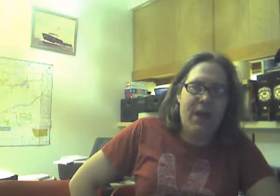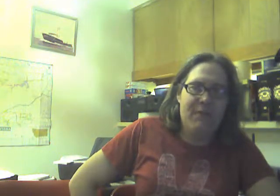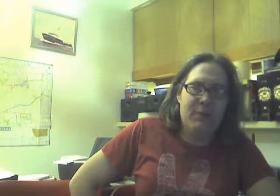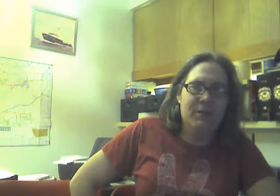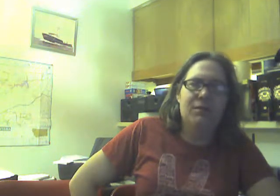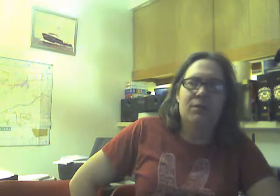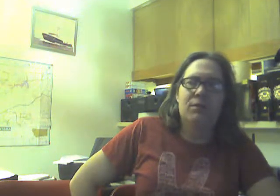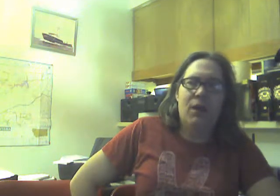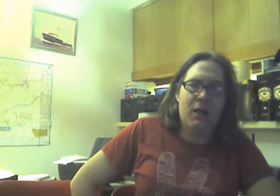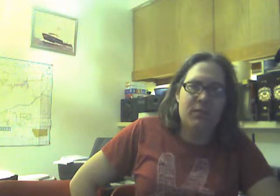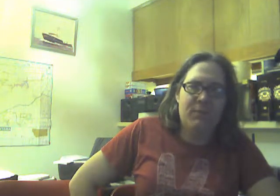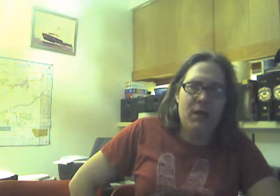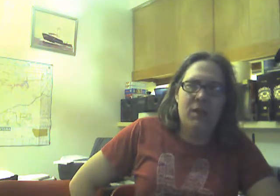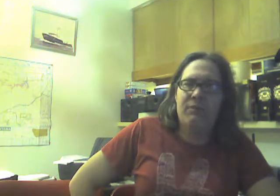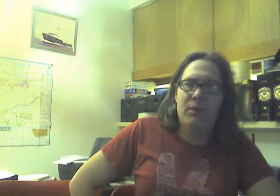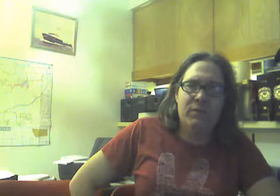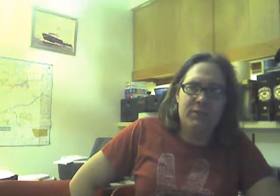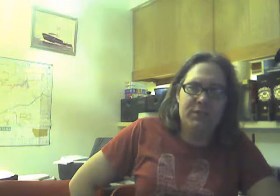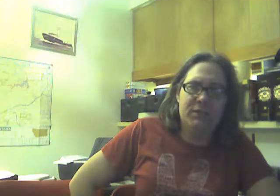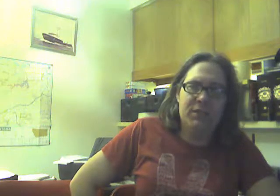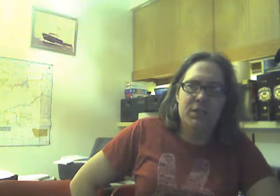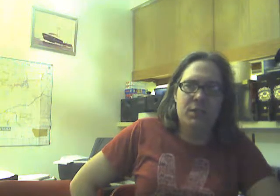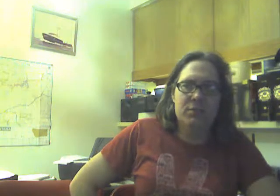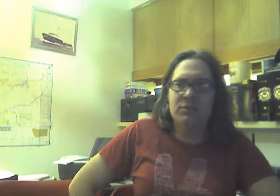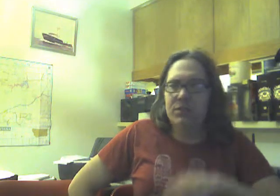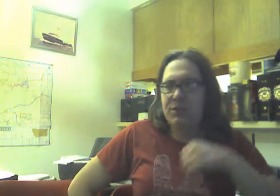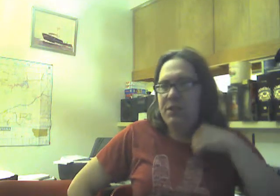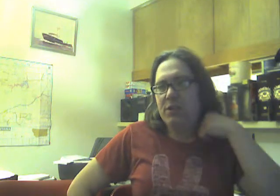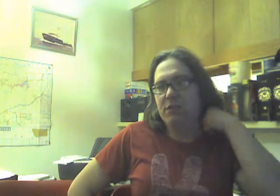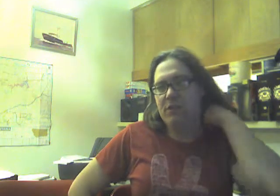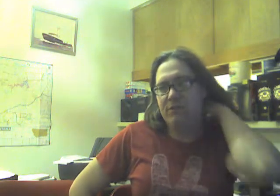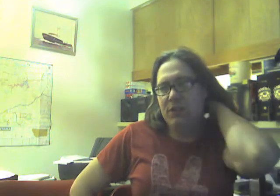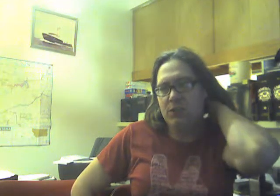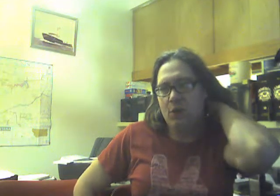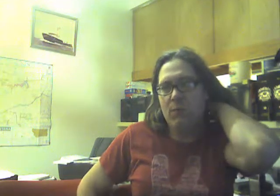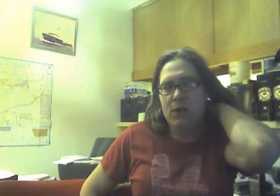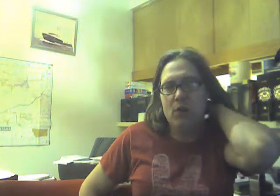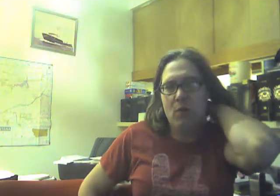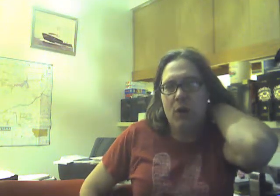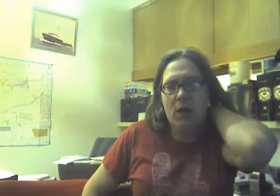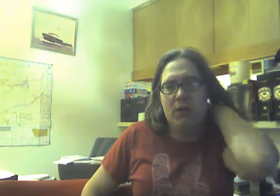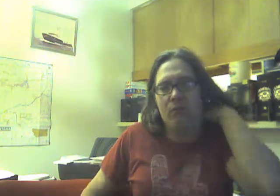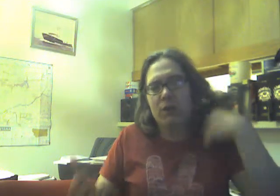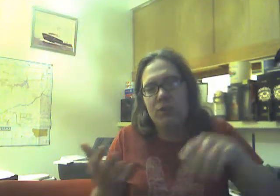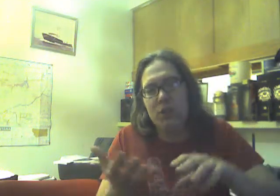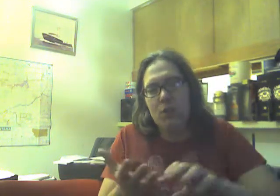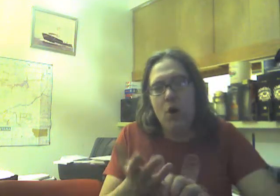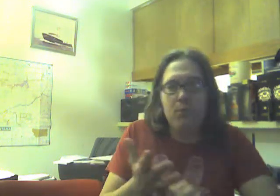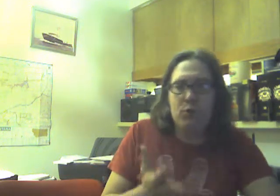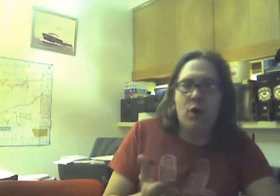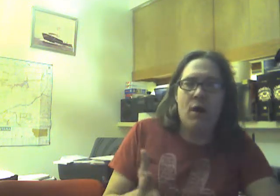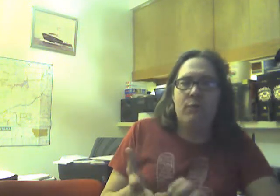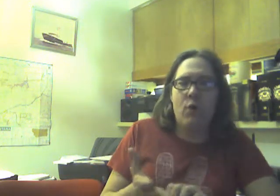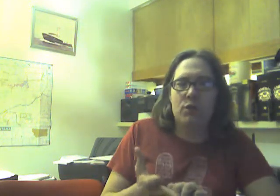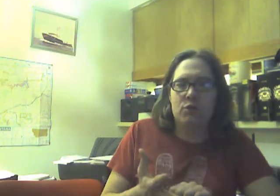have been. I lived my life, I lived 16 years, and 16 years, I've seen so much go on. I've watched Oprah, I've watched